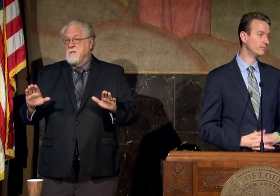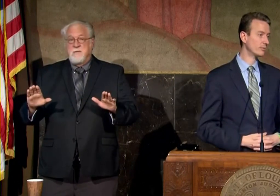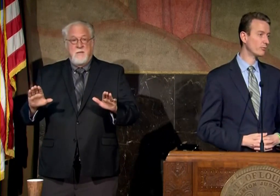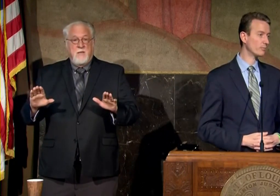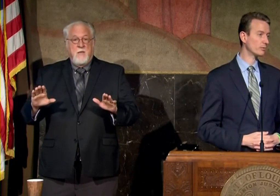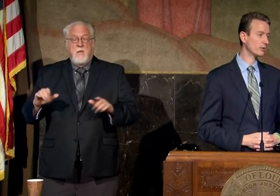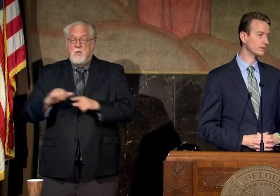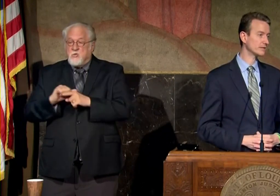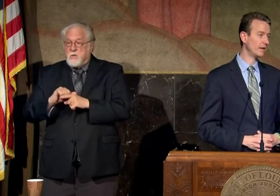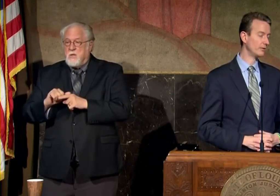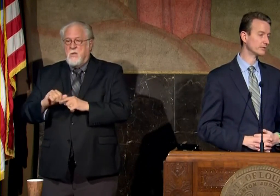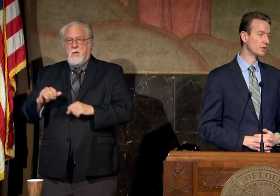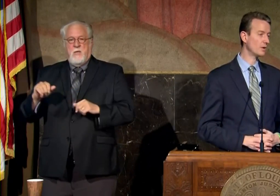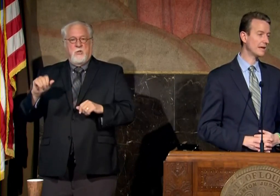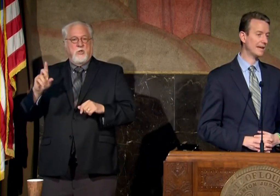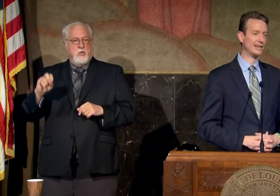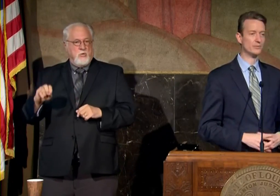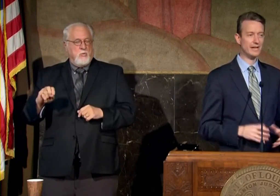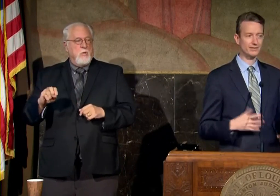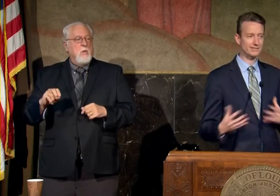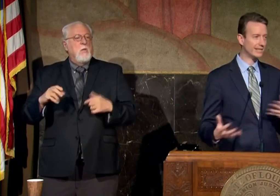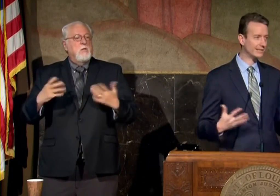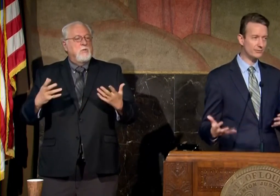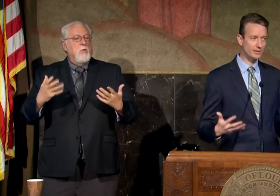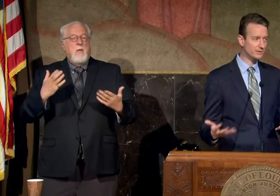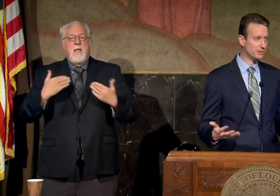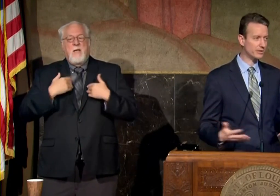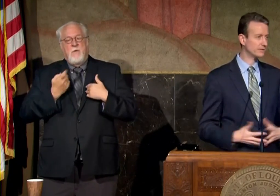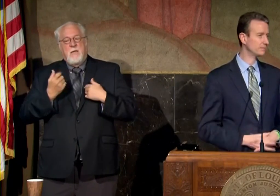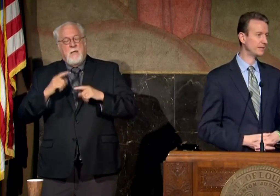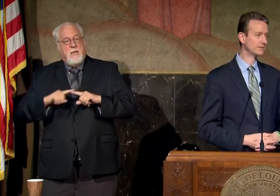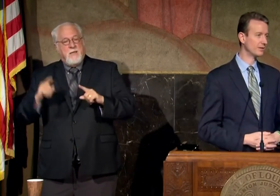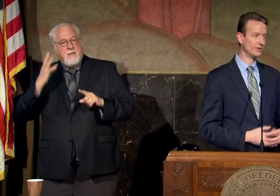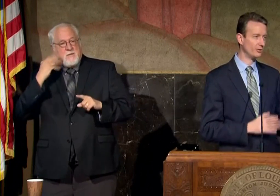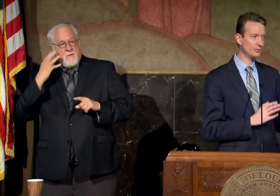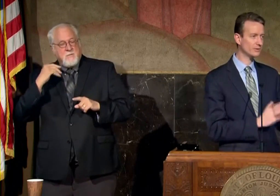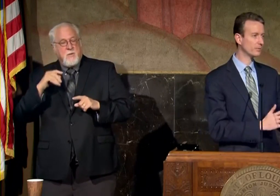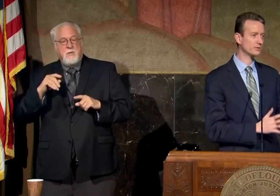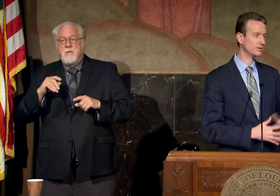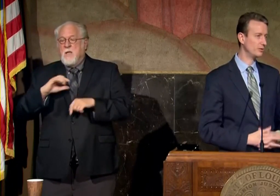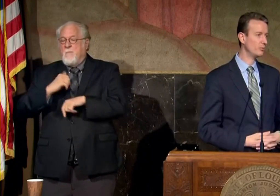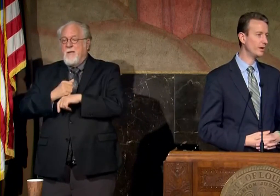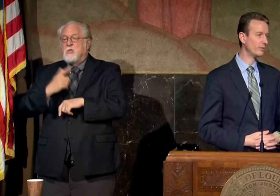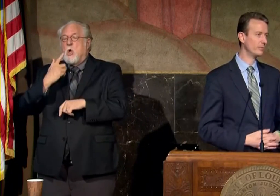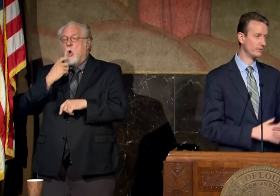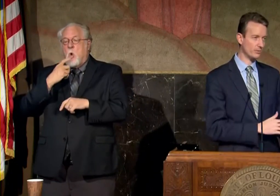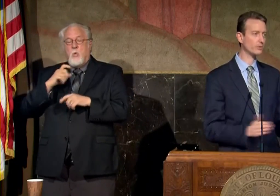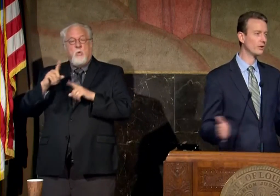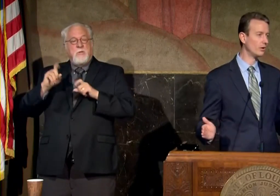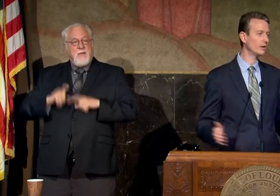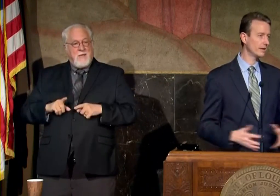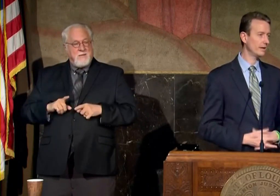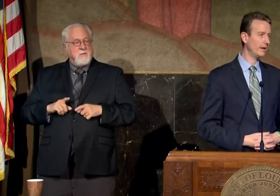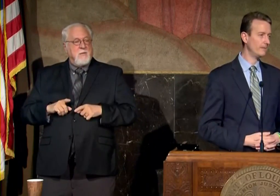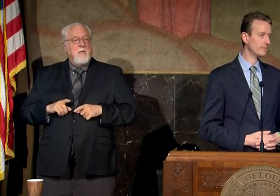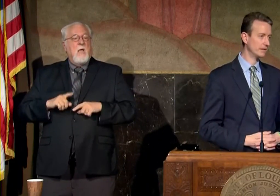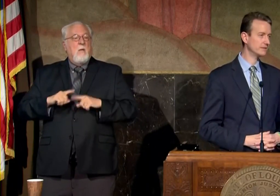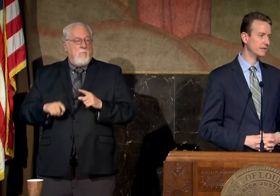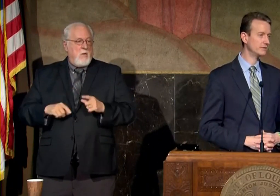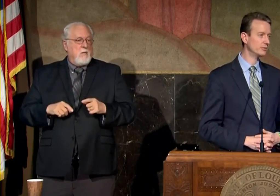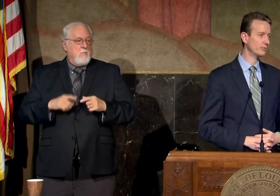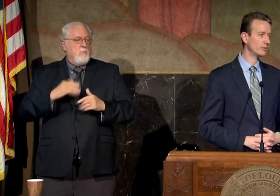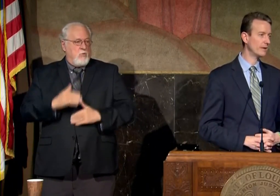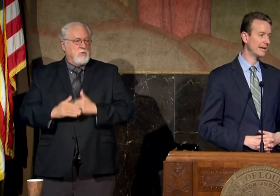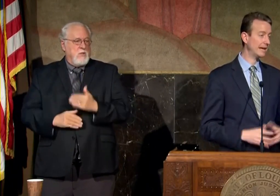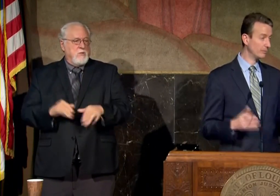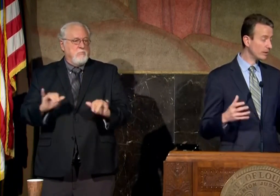and and perform protocols together so you may have a slightly different experience based on who's the person that you're with but the protocol um is